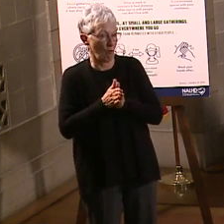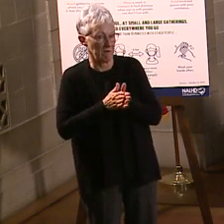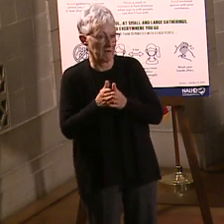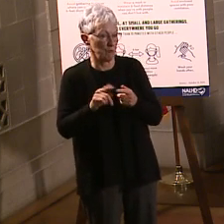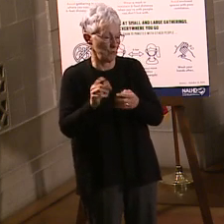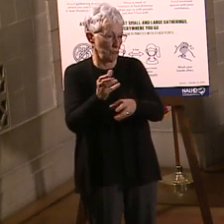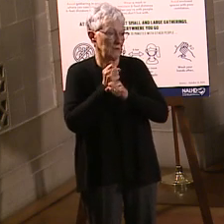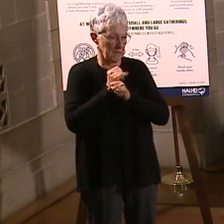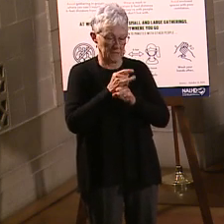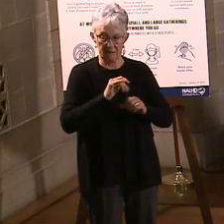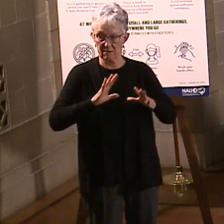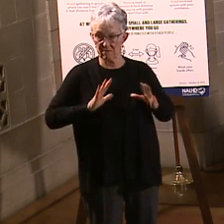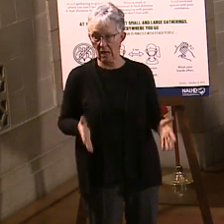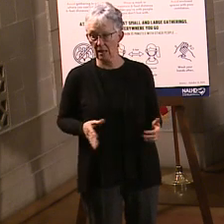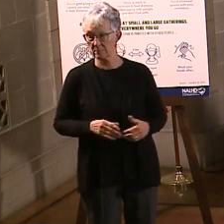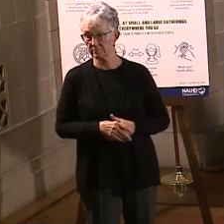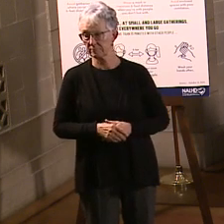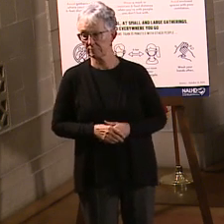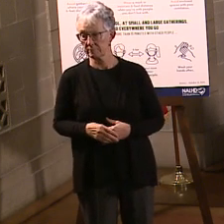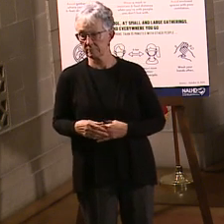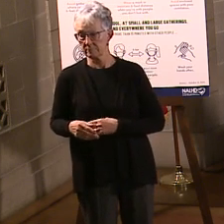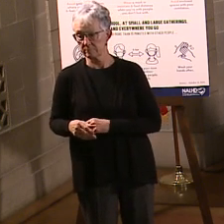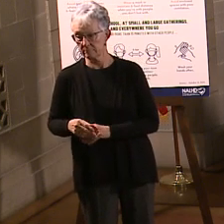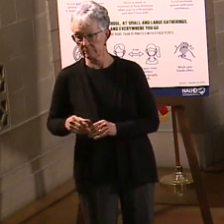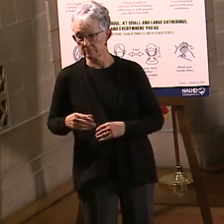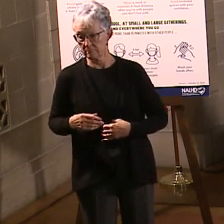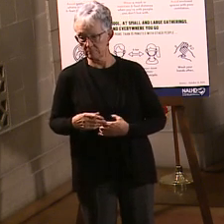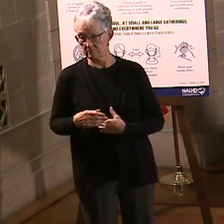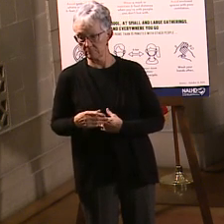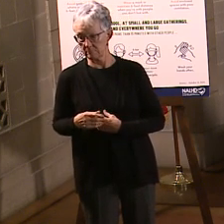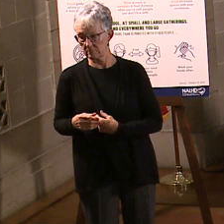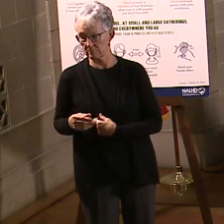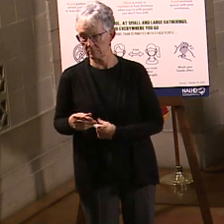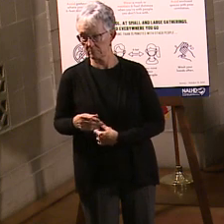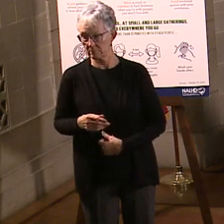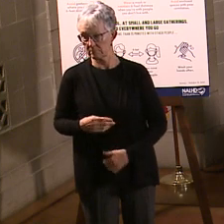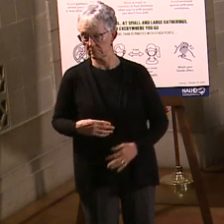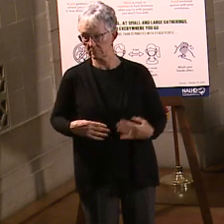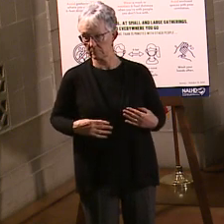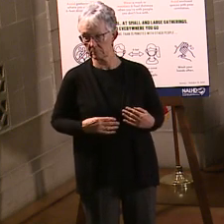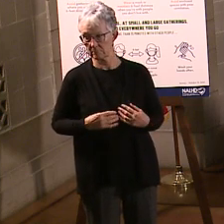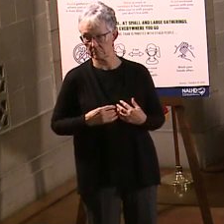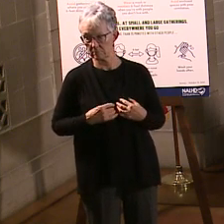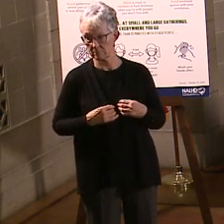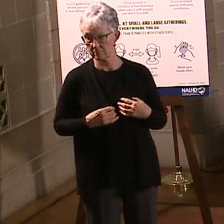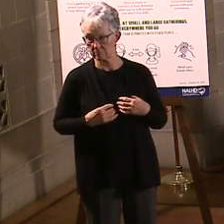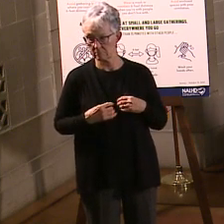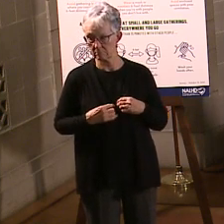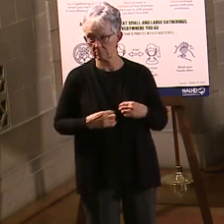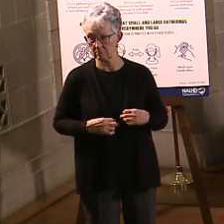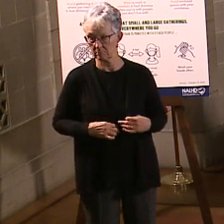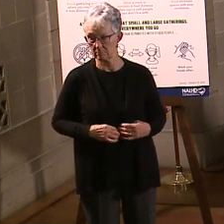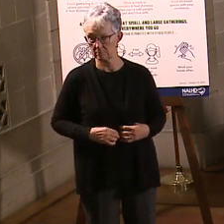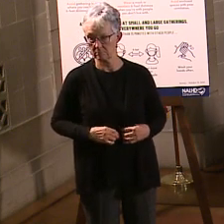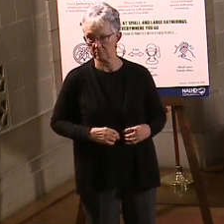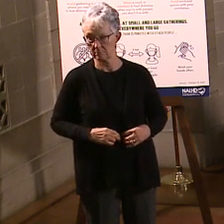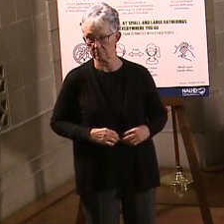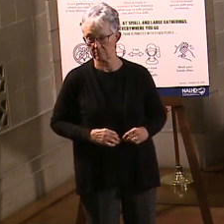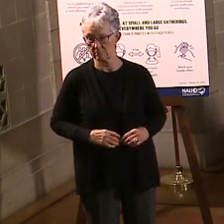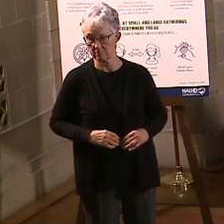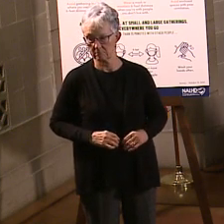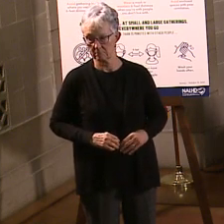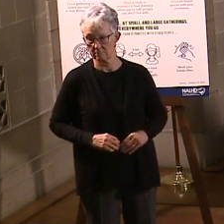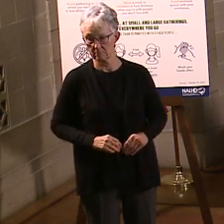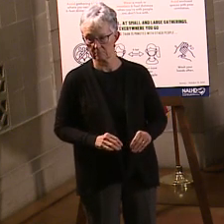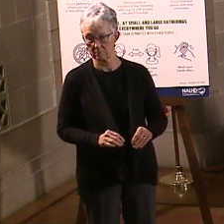have other questions that were submitted? Yes. Marlo from Channel 8 says it may be too early, but do we know anything about if it will go in Nebraska, we'll see the Johnson & Johnson